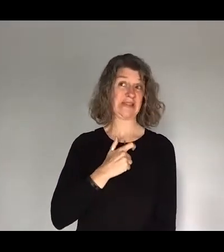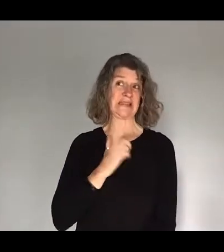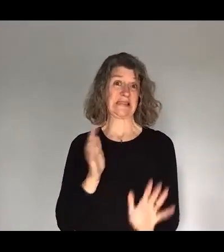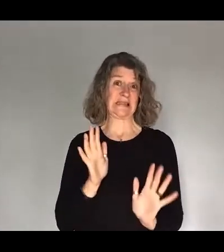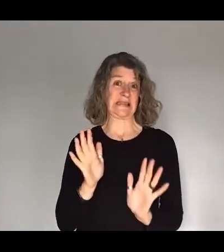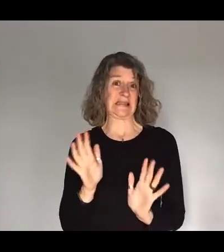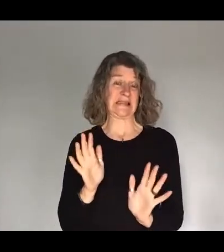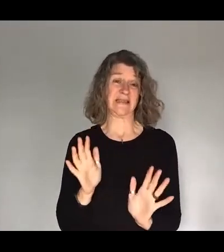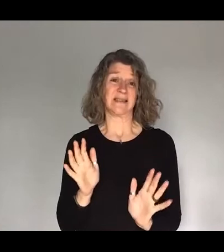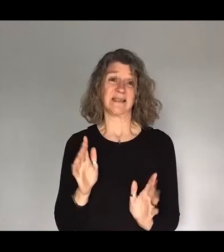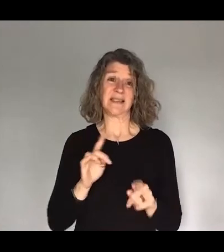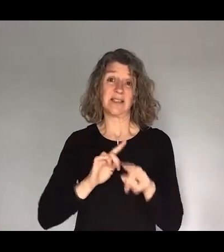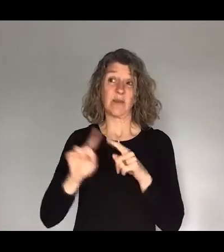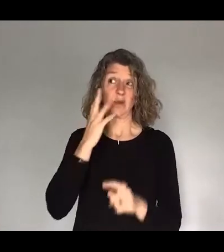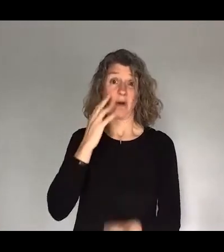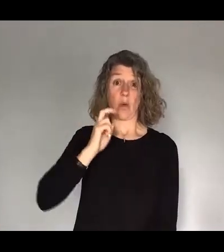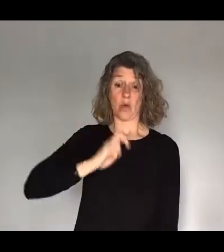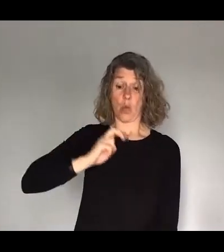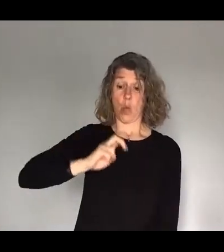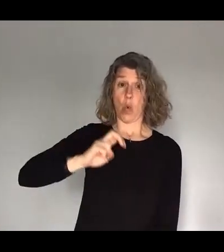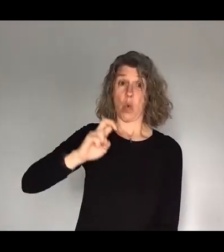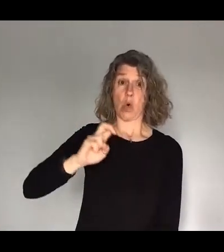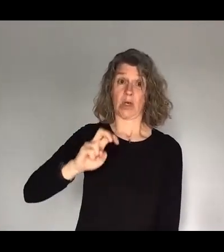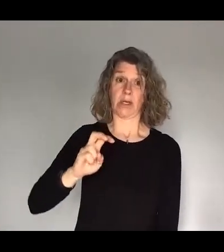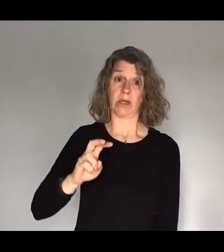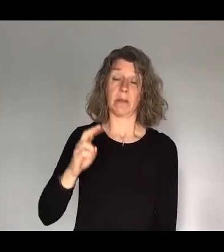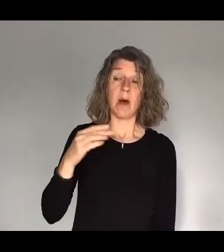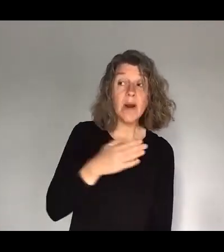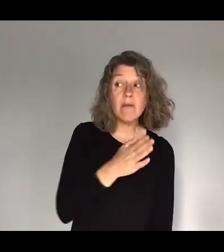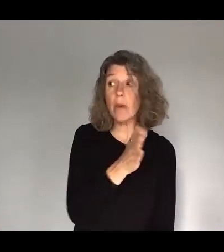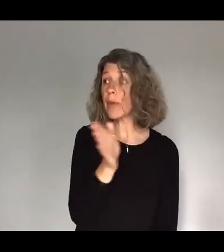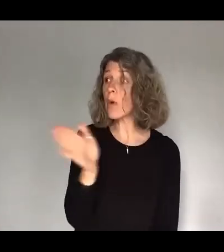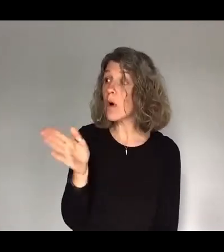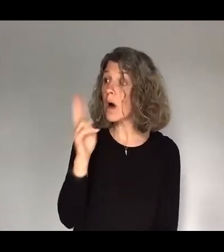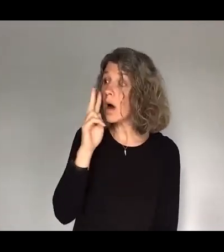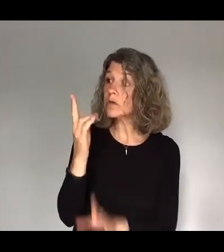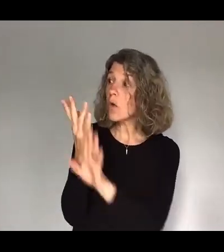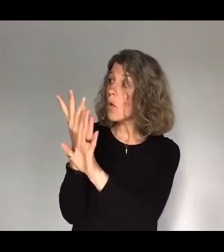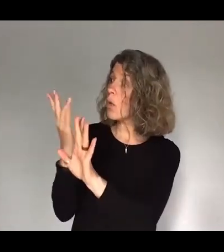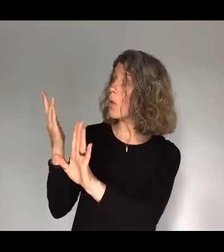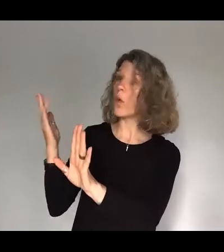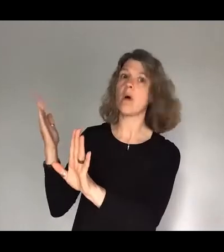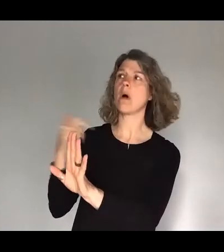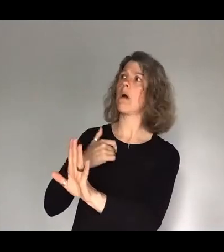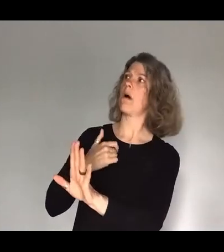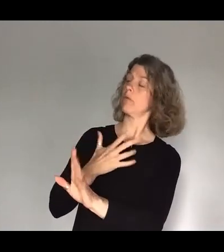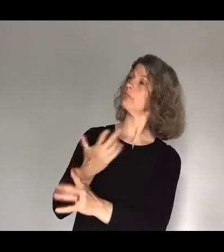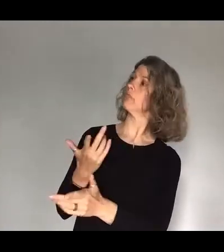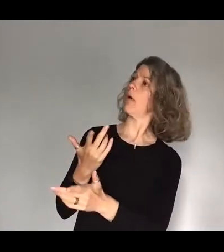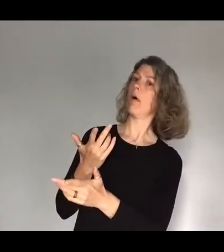especially as I was walking down that dark drive. But as I went around the corner, I saw people queuing up, and I was like, OK, there's other humans